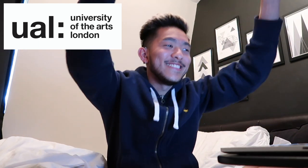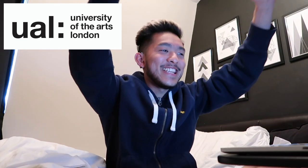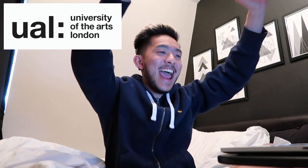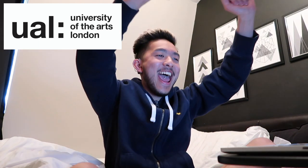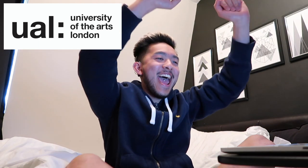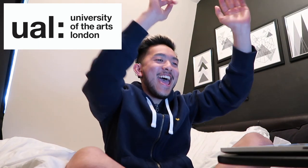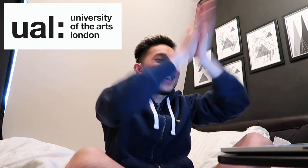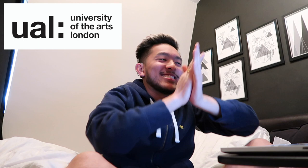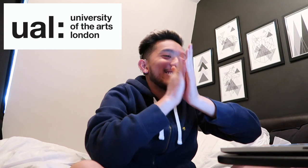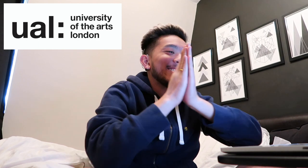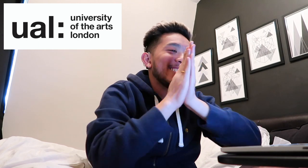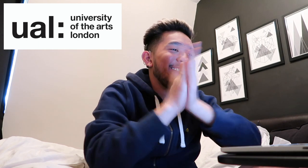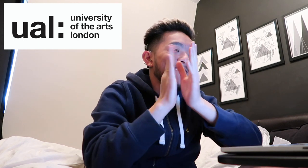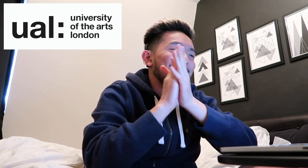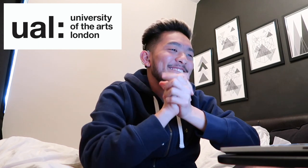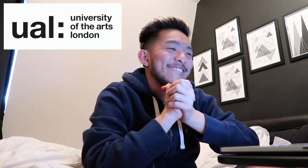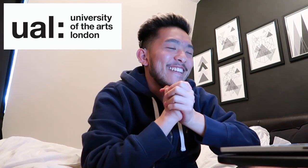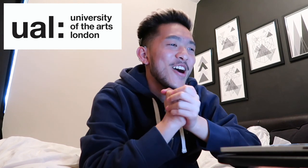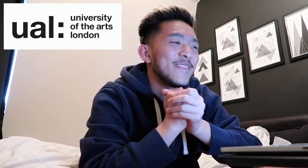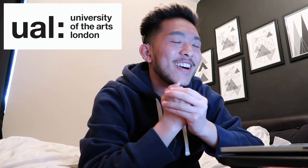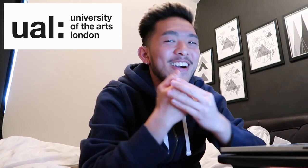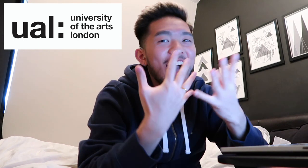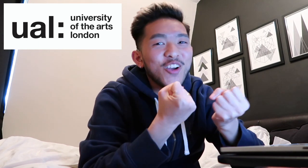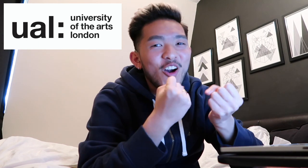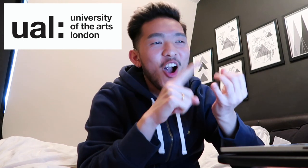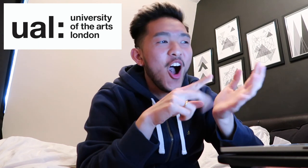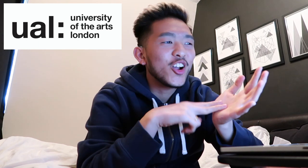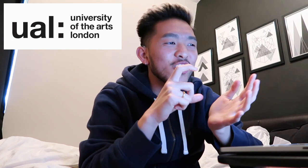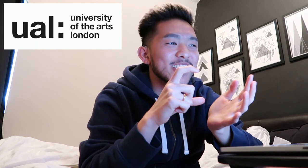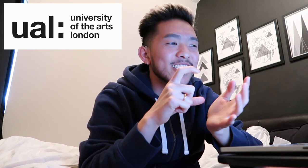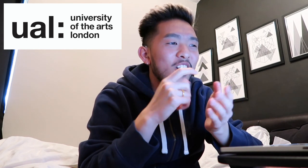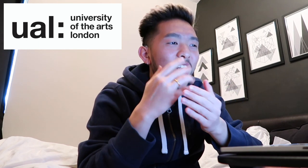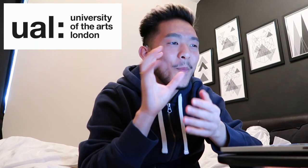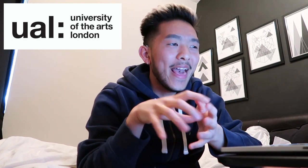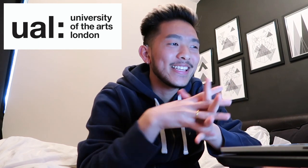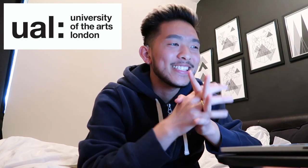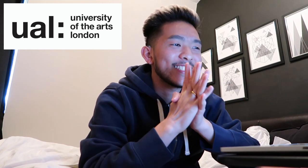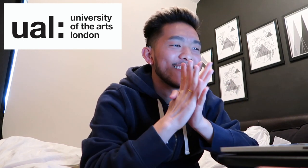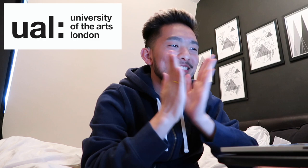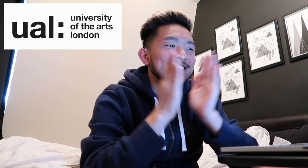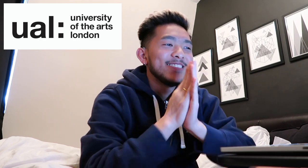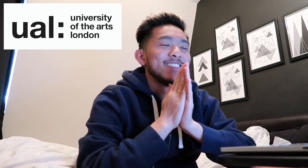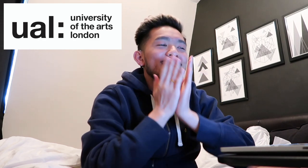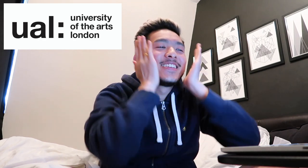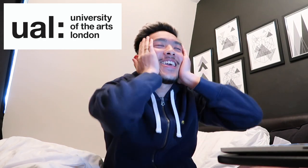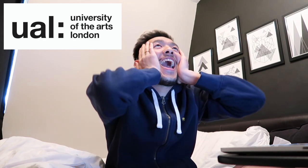Yes. Oh my gosh, I got a closest place. Yes.